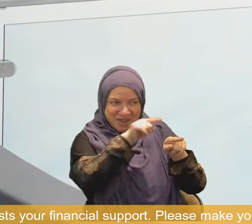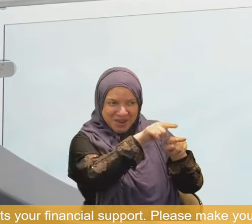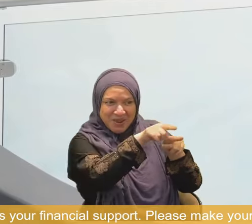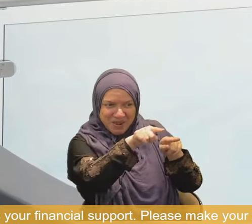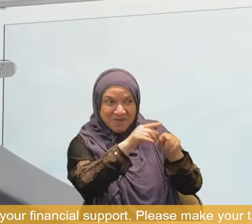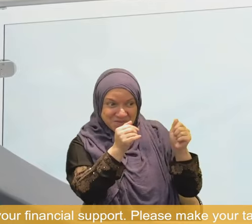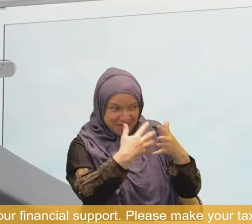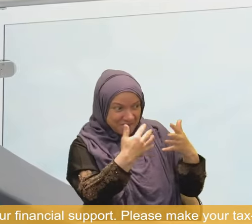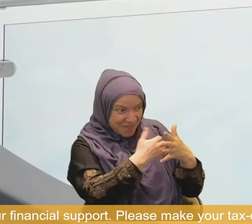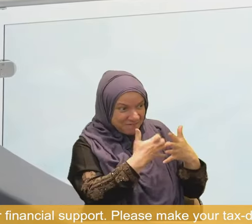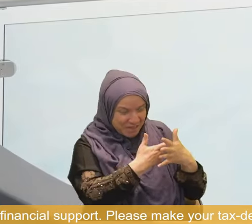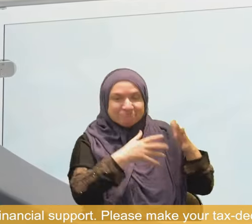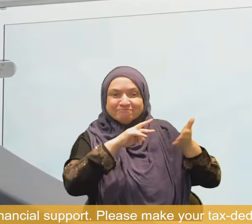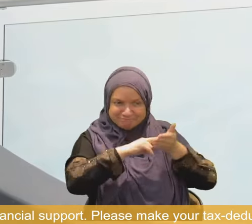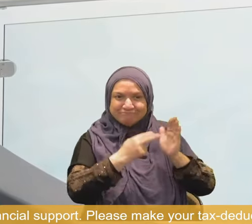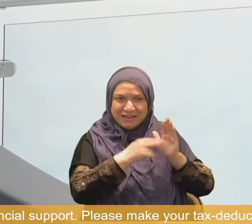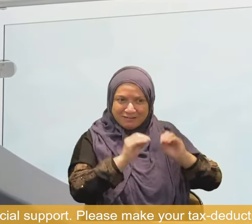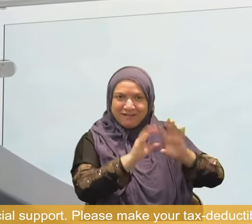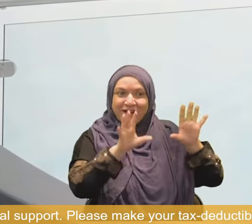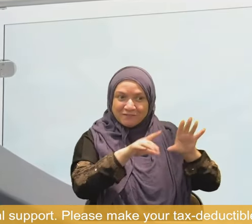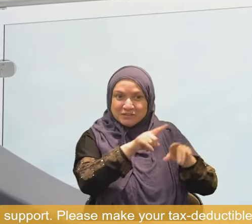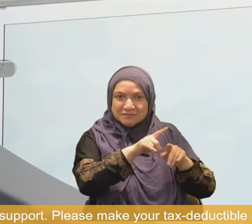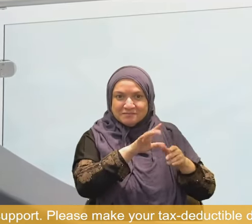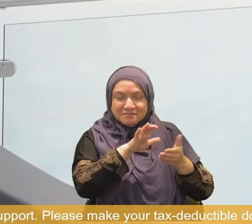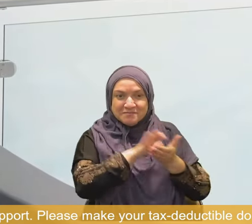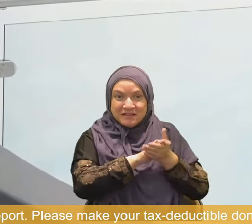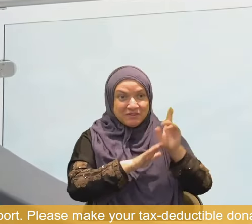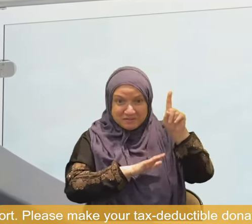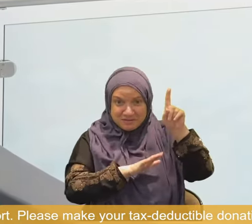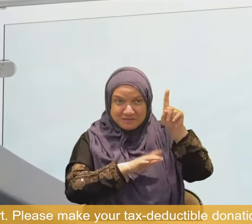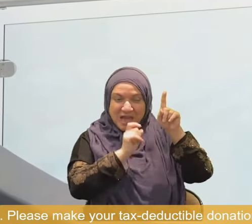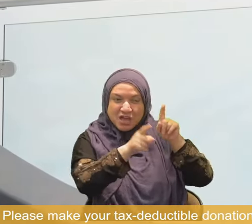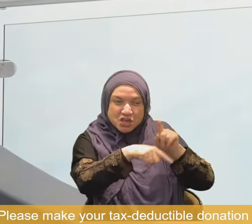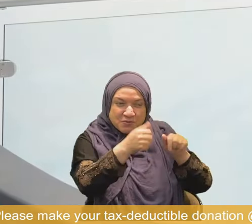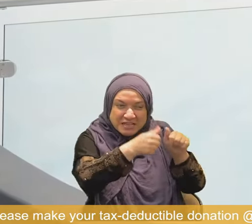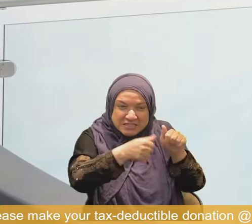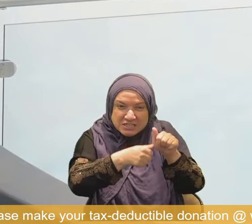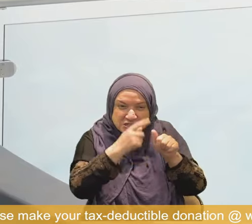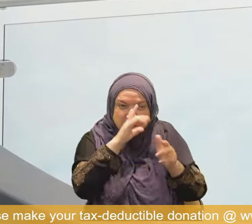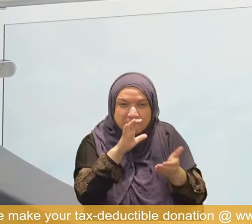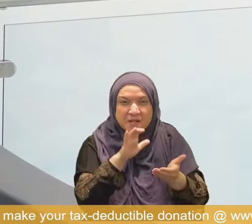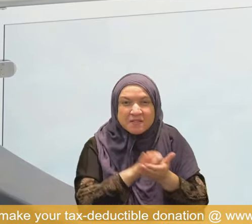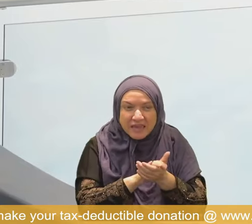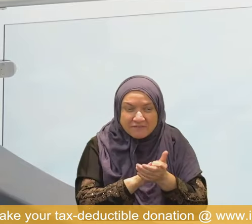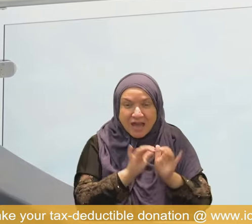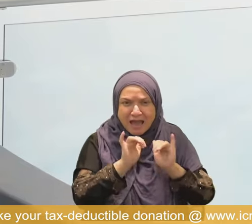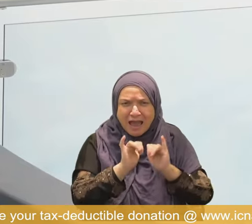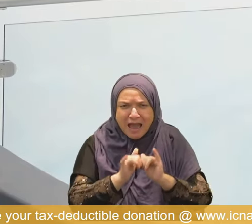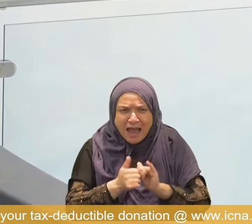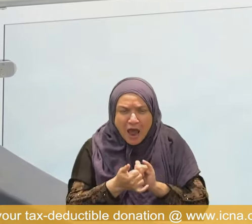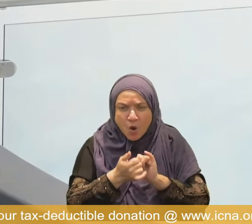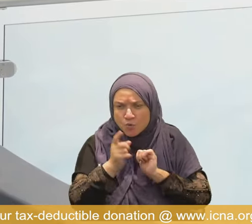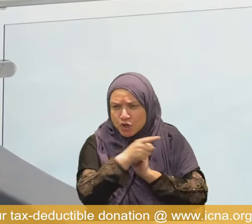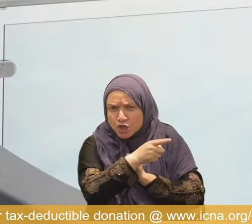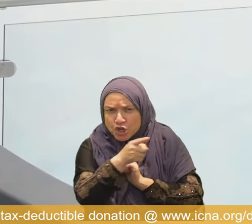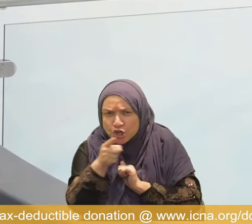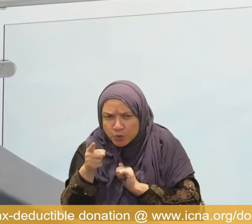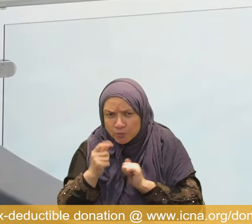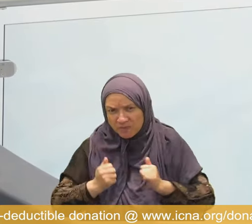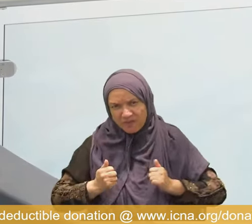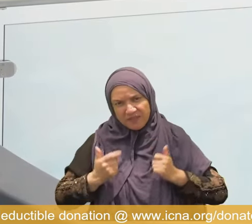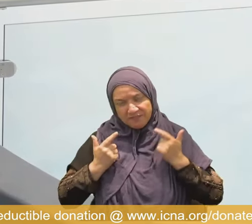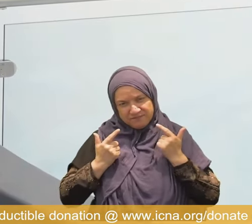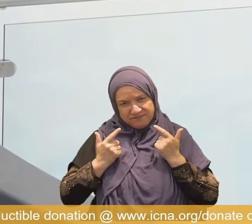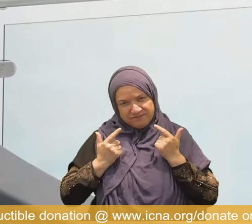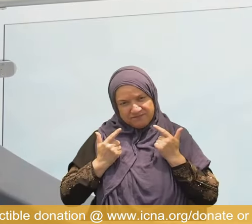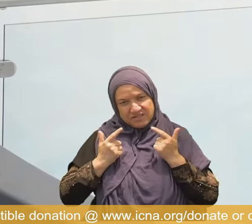you, you should be watchful, you should be careful of what you have prepared for tomorrow. What does tomorrow mean? Day of Judgment.